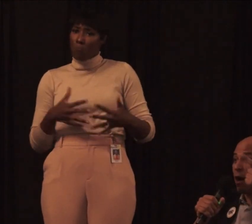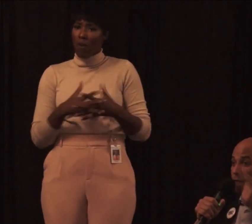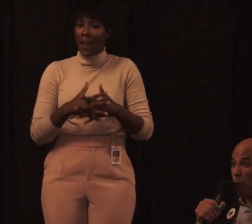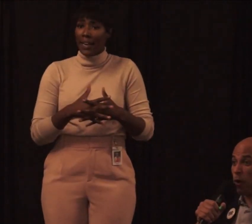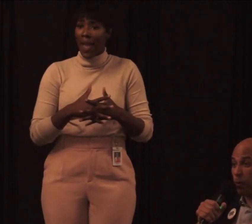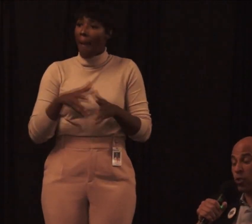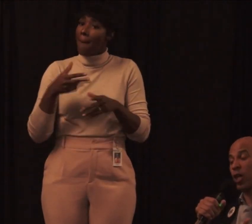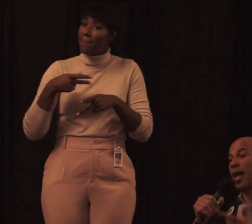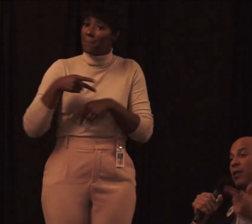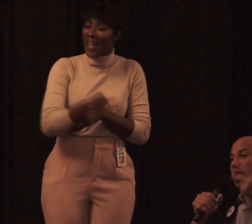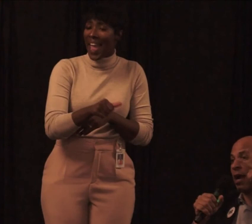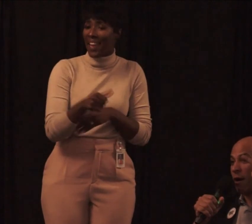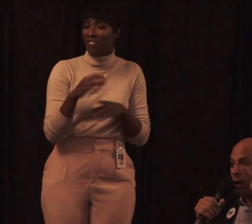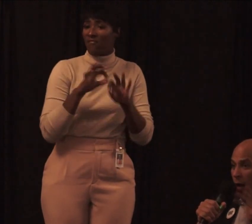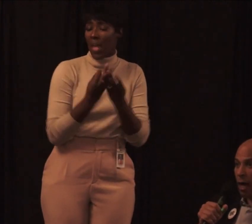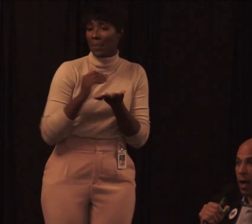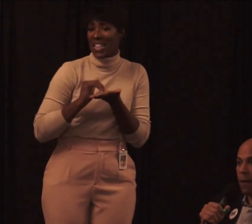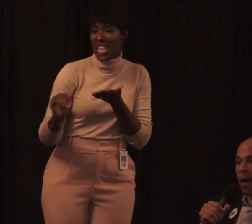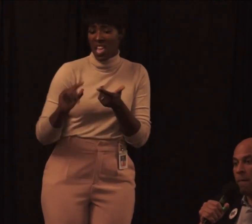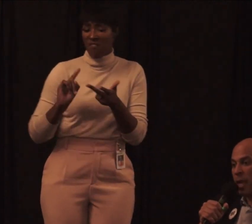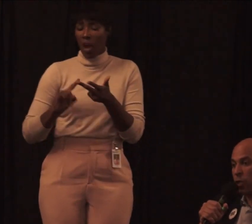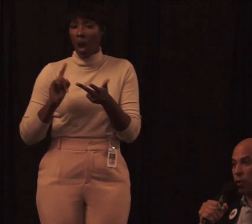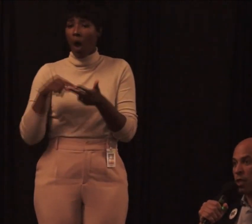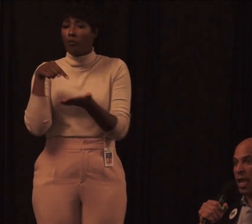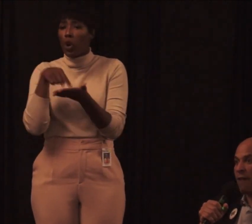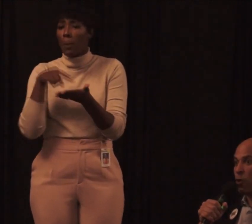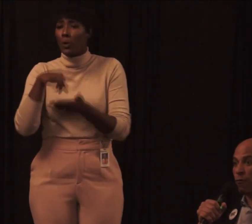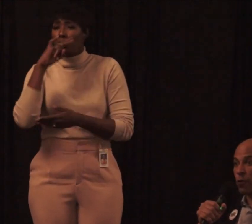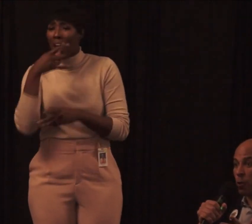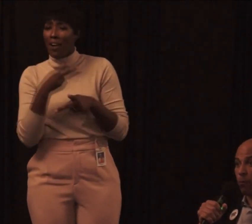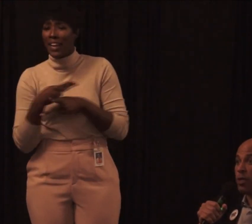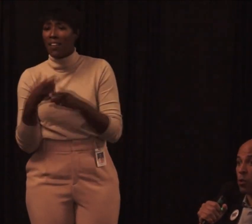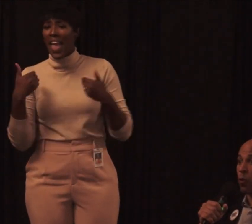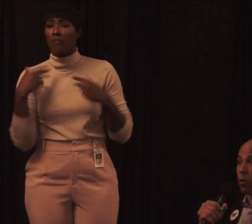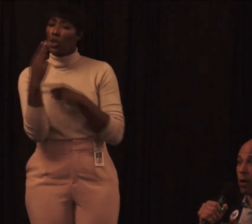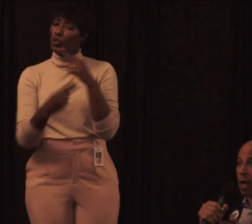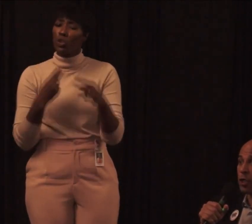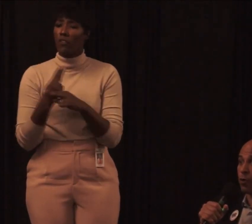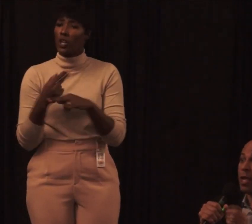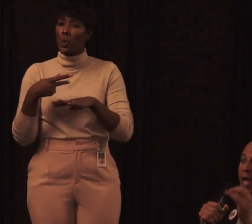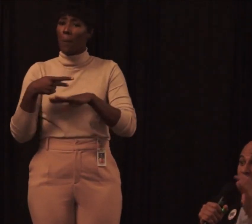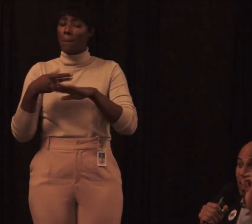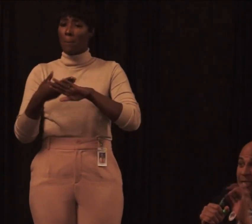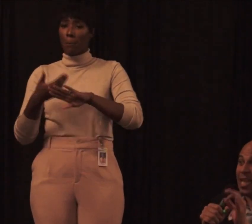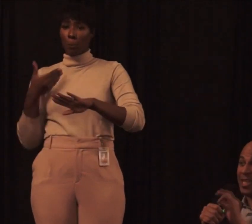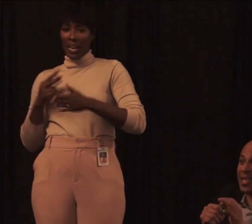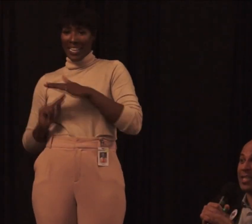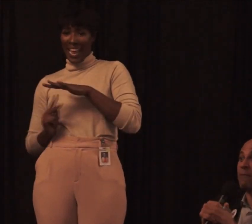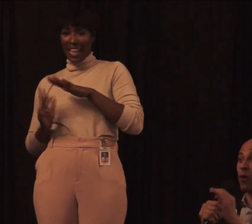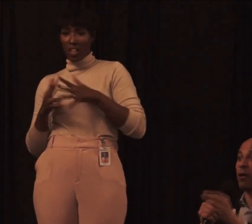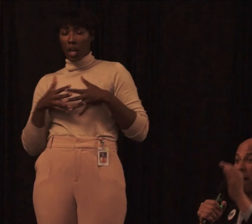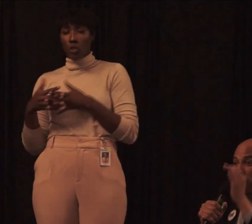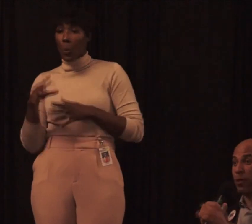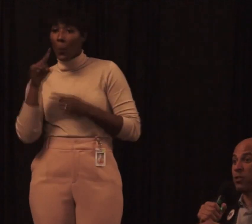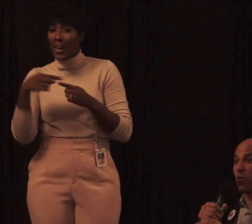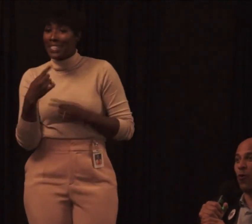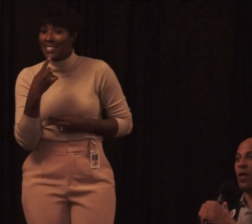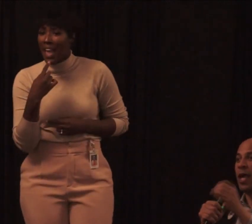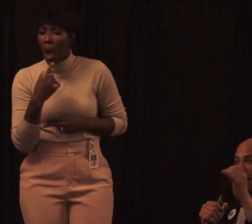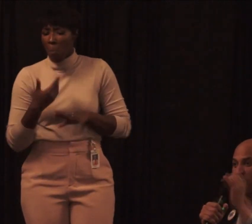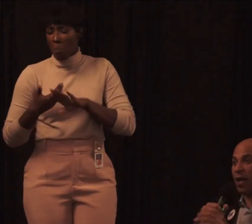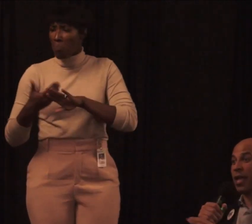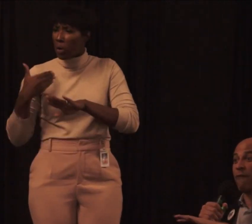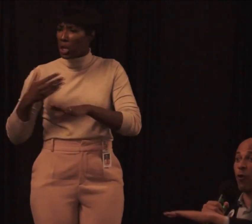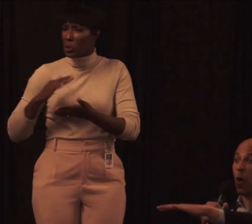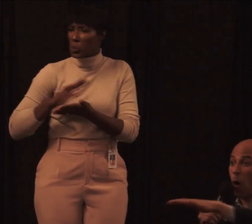leave, affordable childcare, make sure that they have universal preschool in our country. And when I say these things, I'm talking about preschool